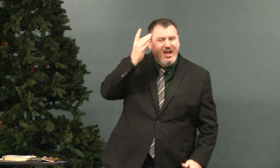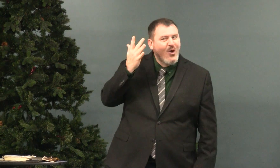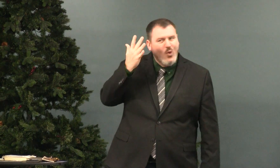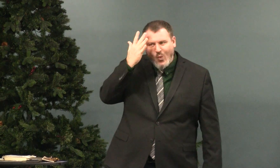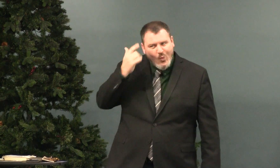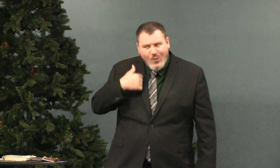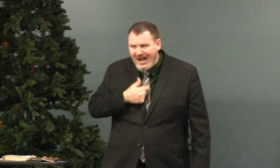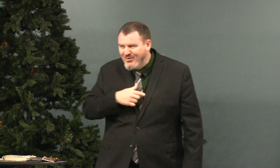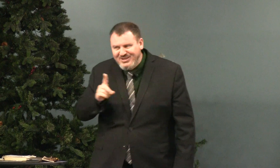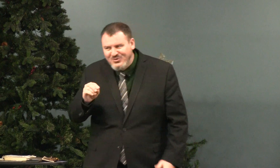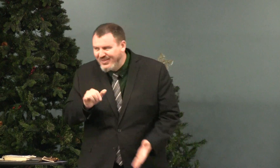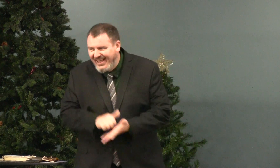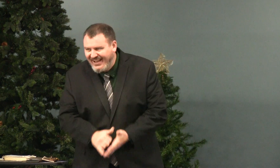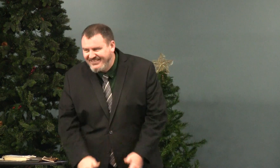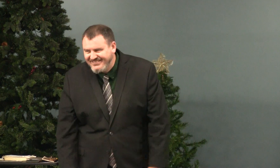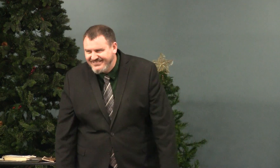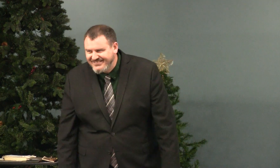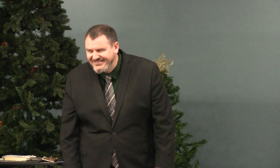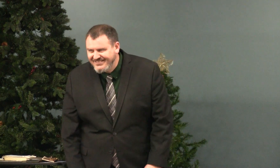And I started thinking, why am I doing that?